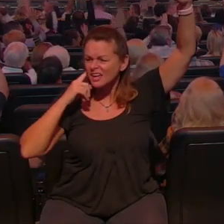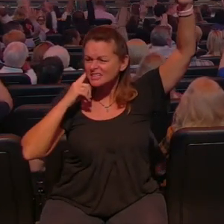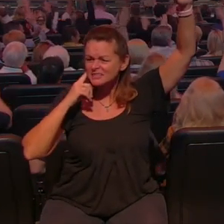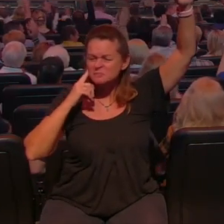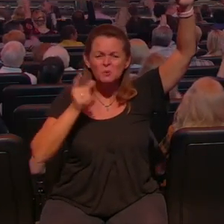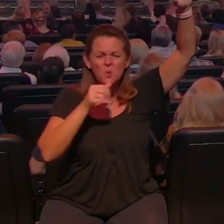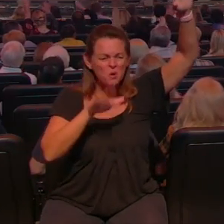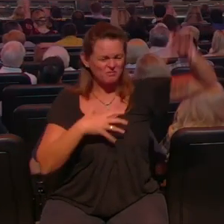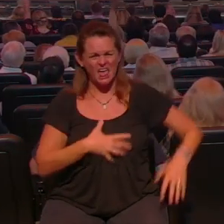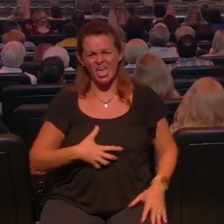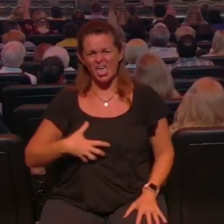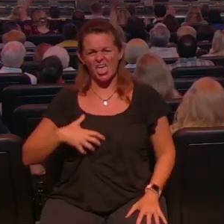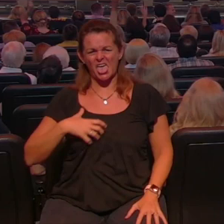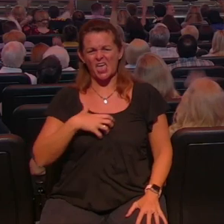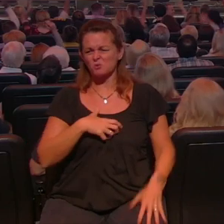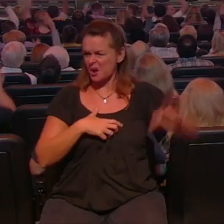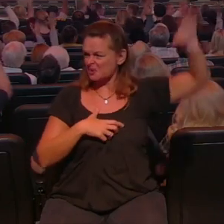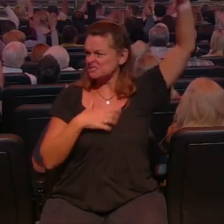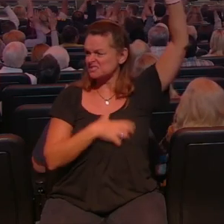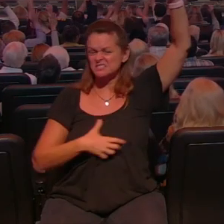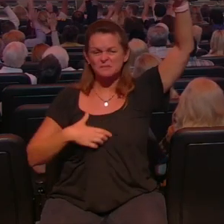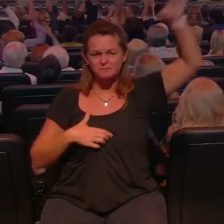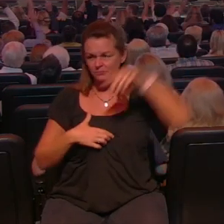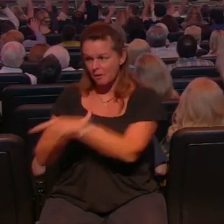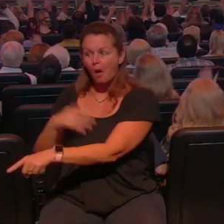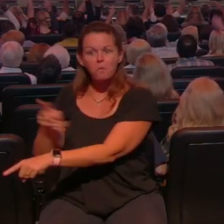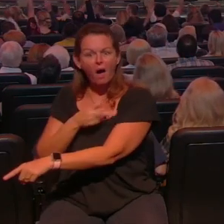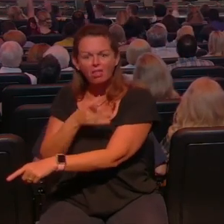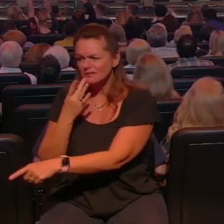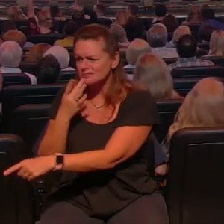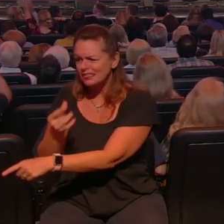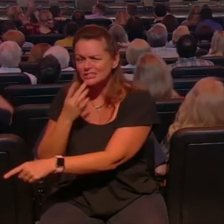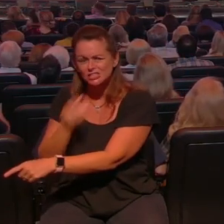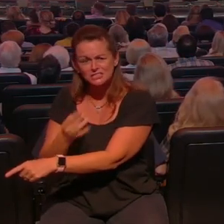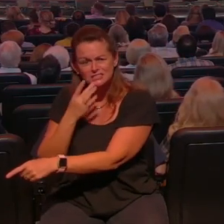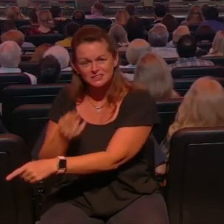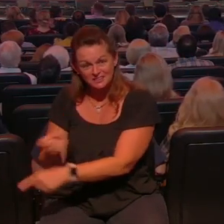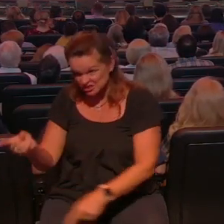of you think that that's the grossest thing you've ever heard in your okay try it just just try okay